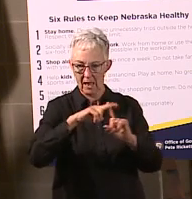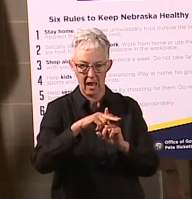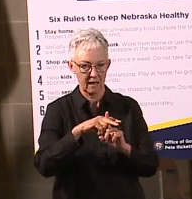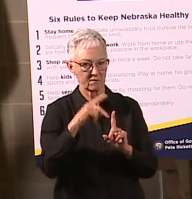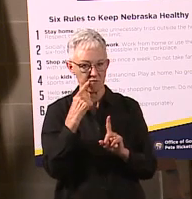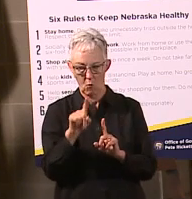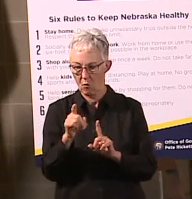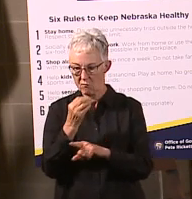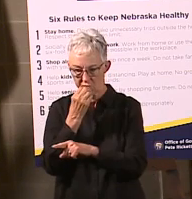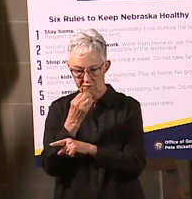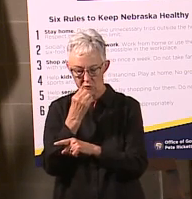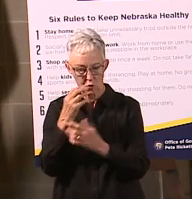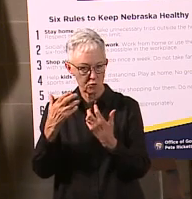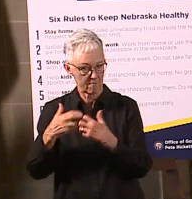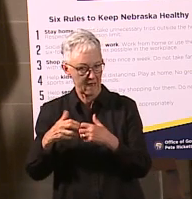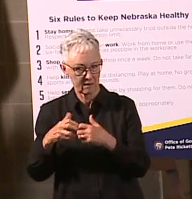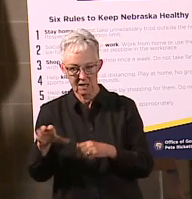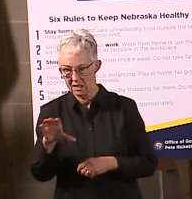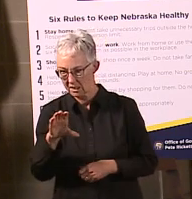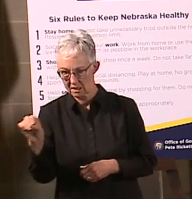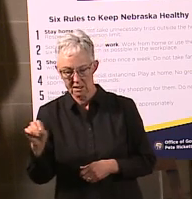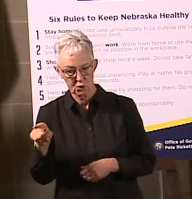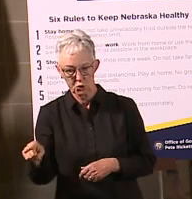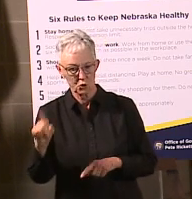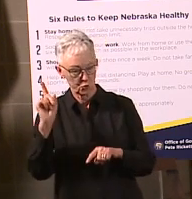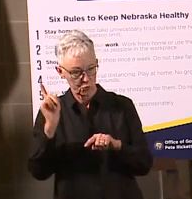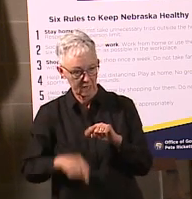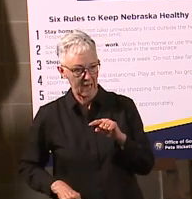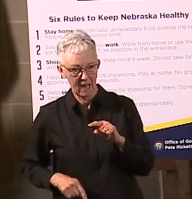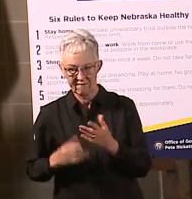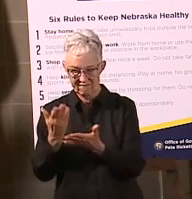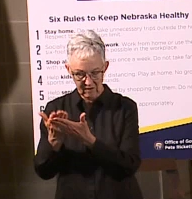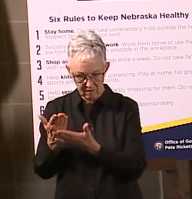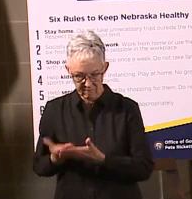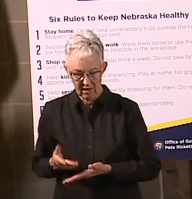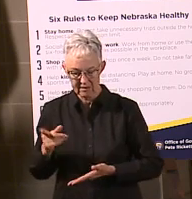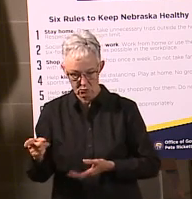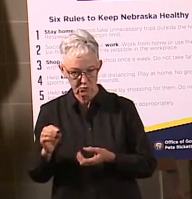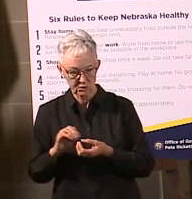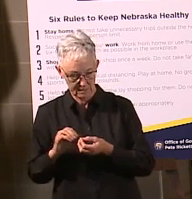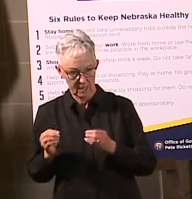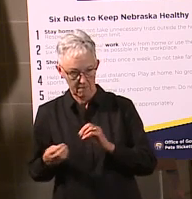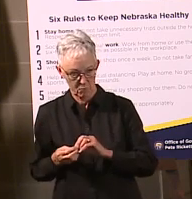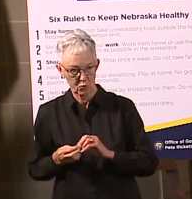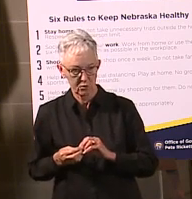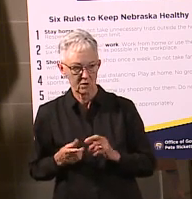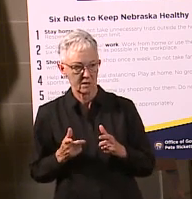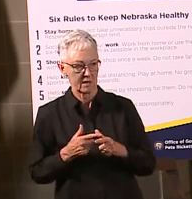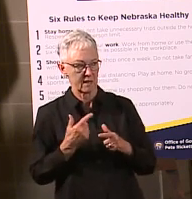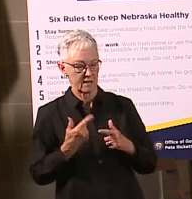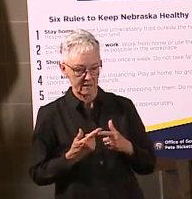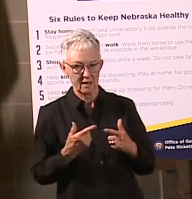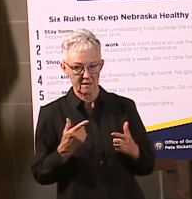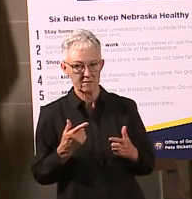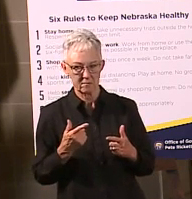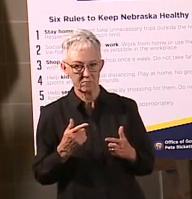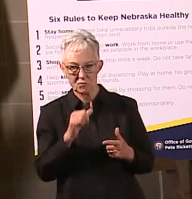processing facilities. If you can't get back to me, oh, Governor's news conference, I can certainly, so we picked it up. So, Matt, we picked it up in the question and answer here.